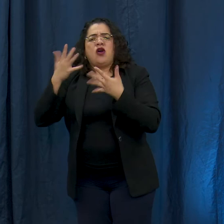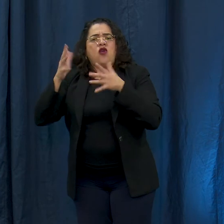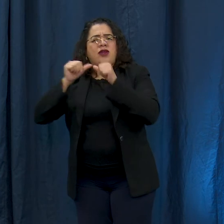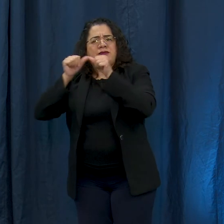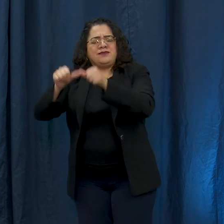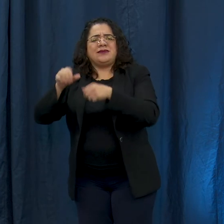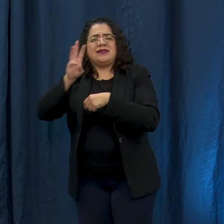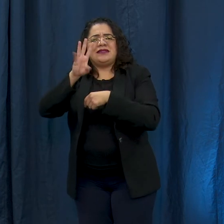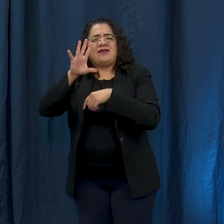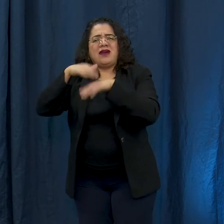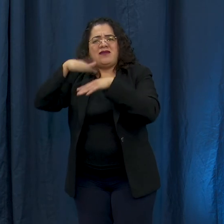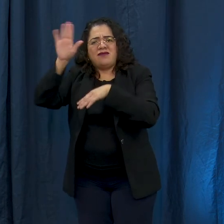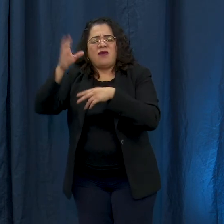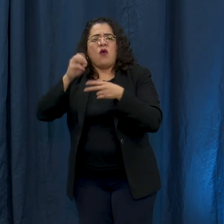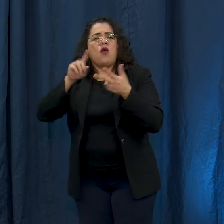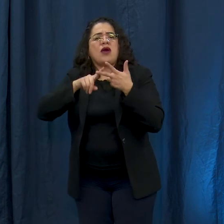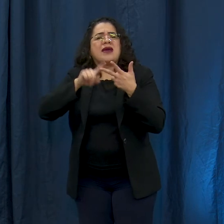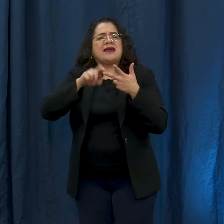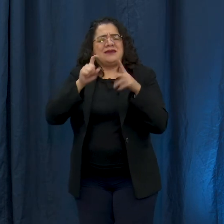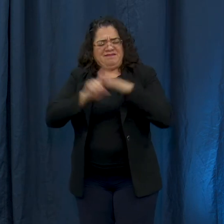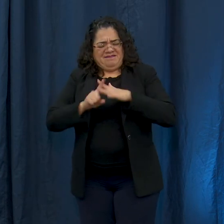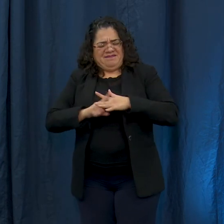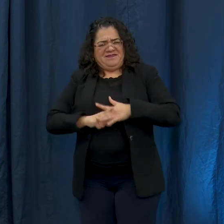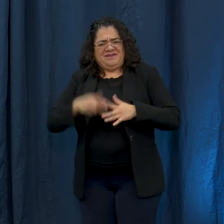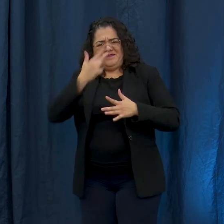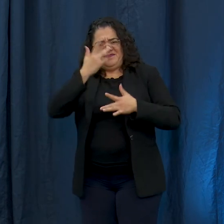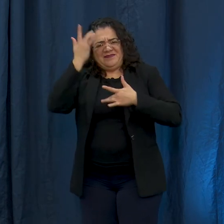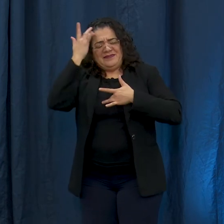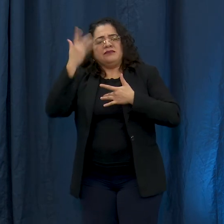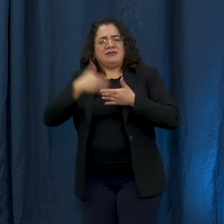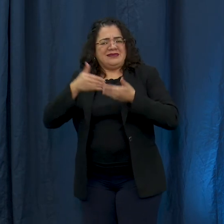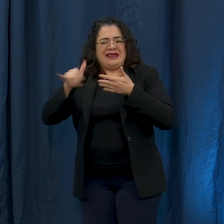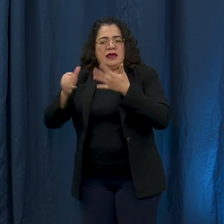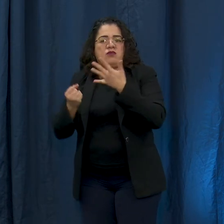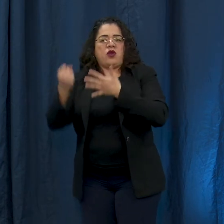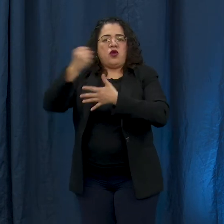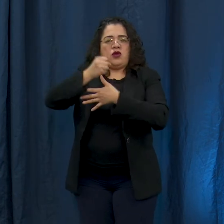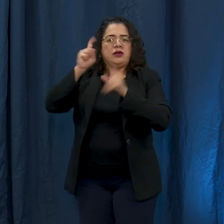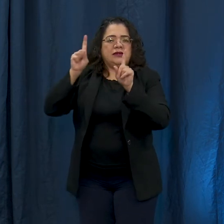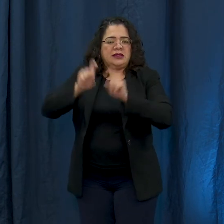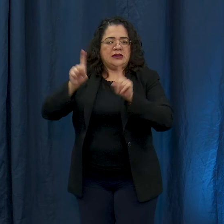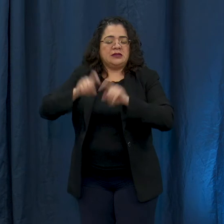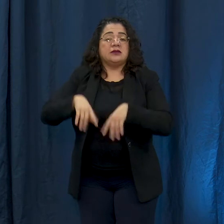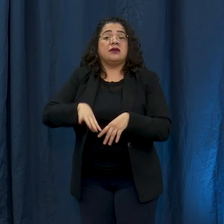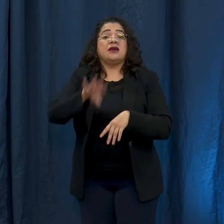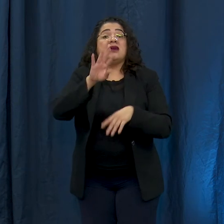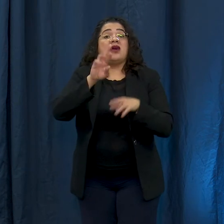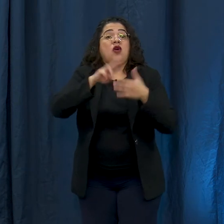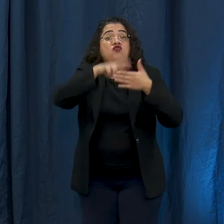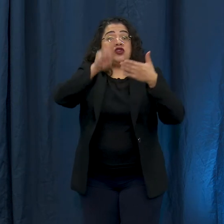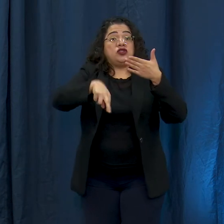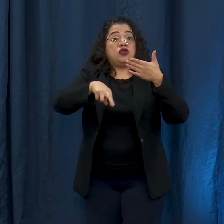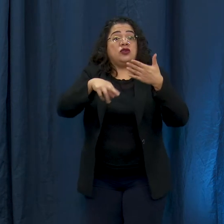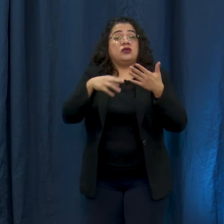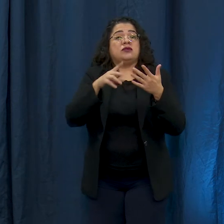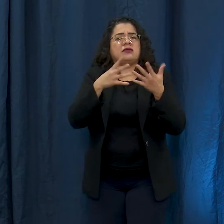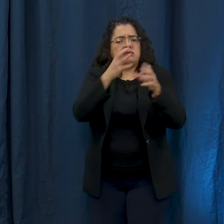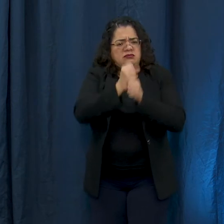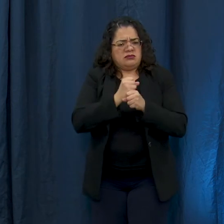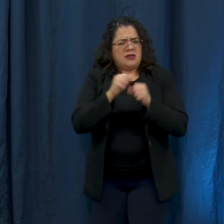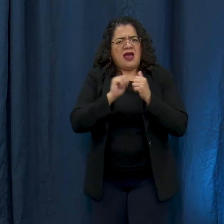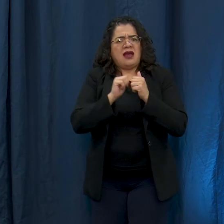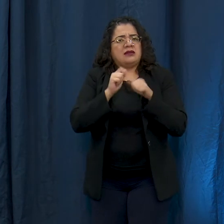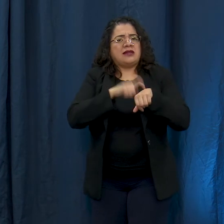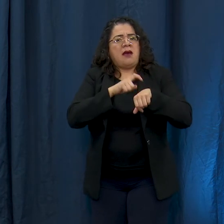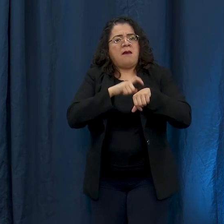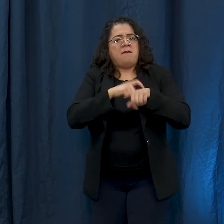older. The test results, will take approximately 48 hours to process. So individuals